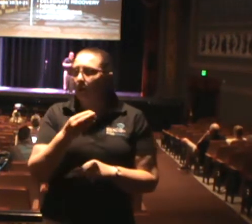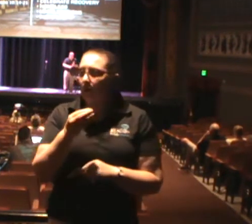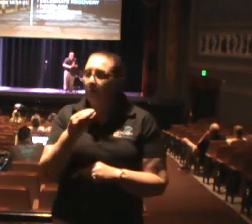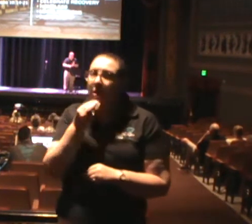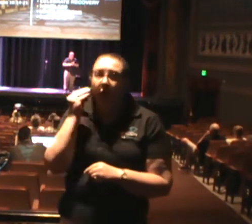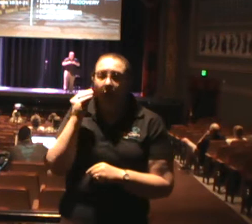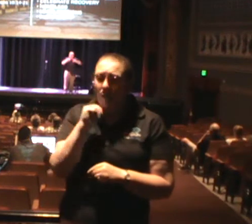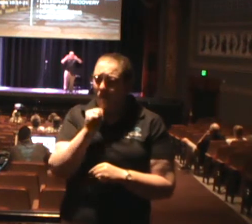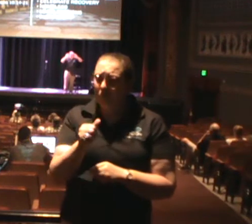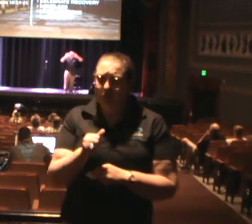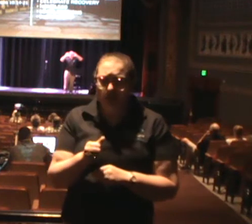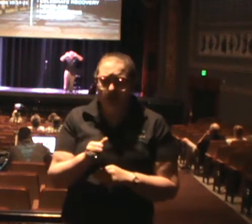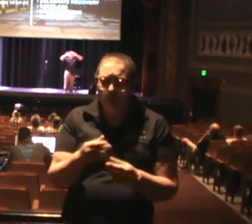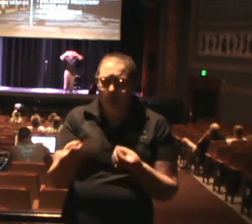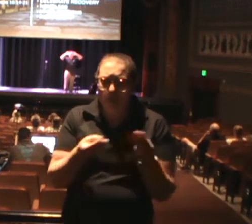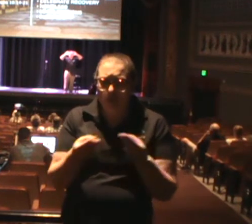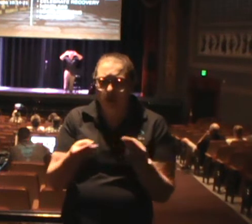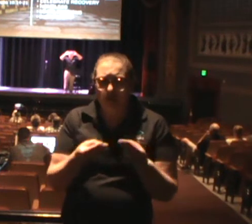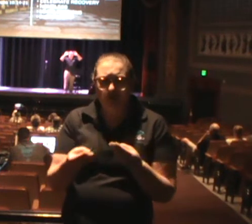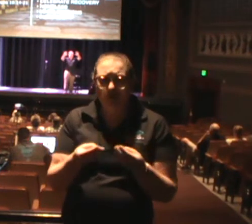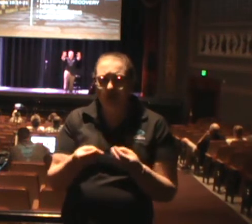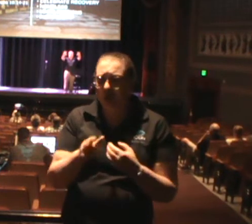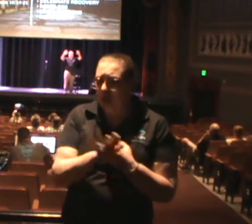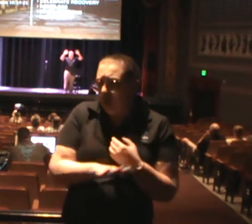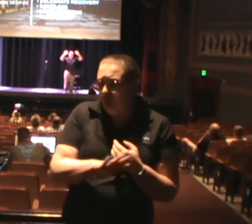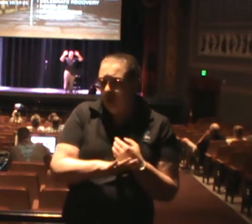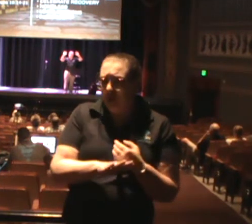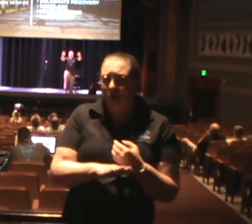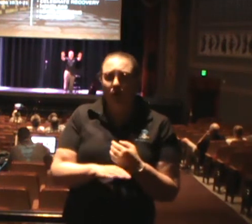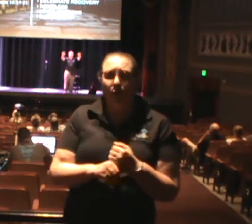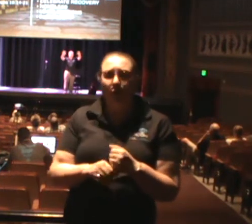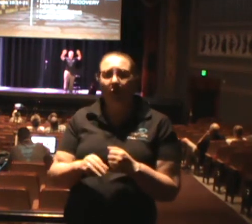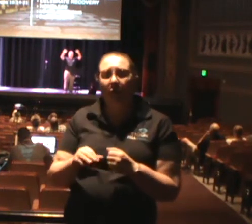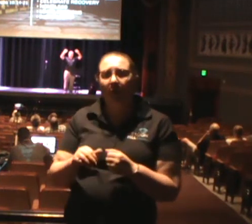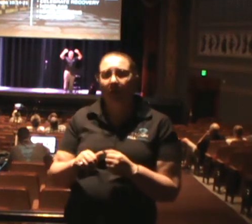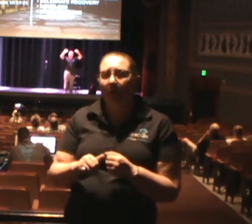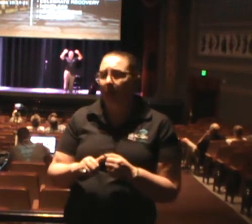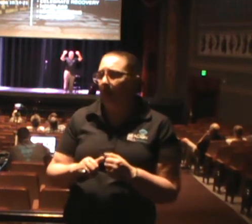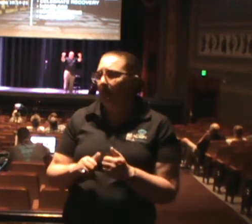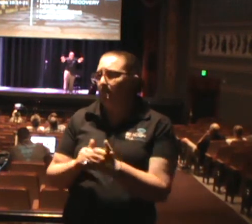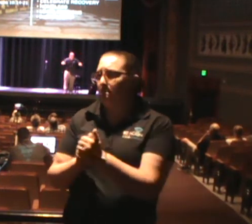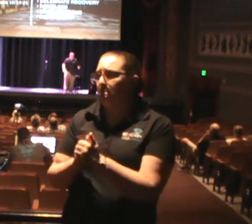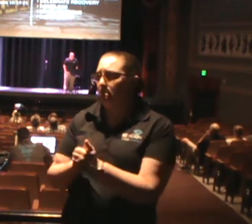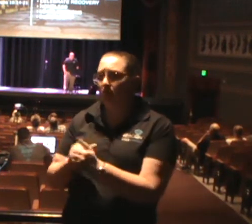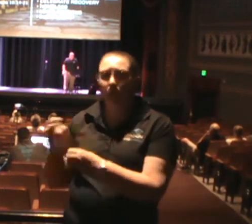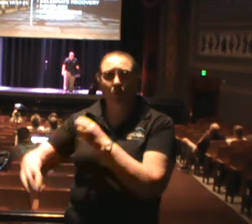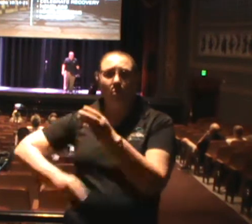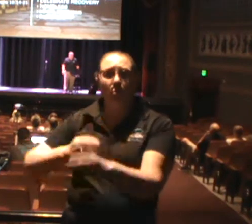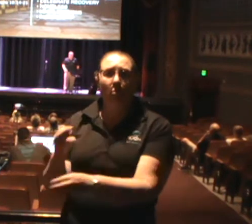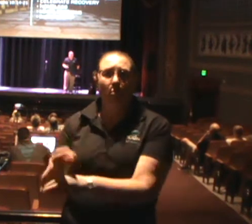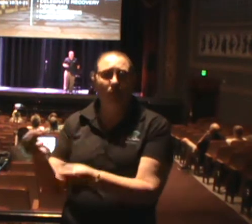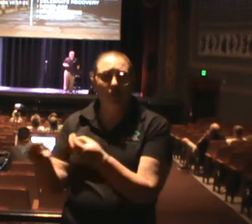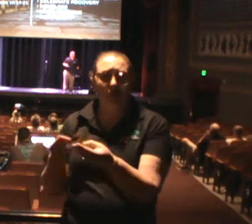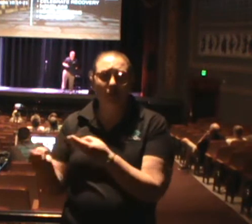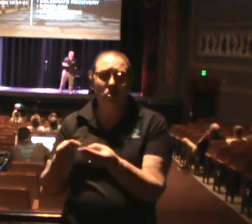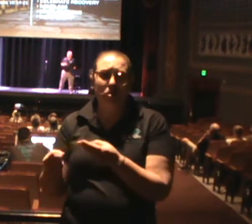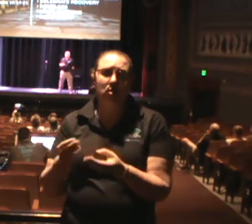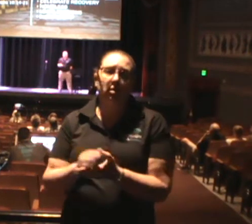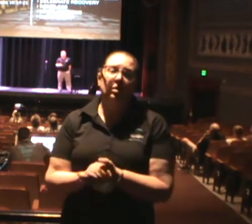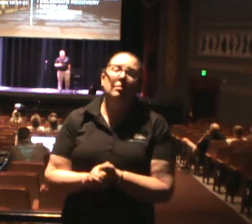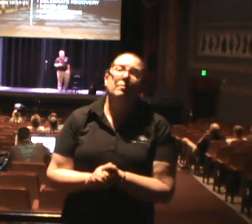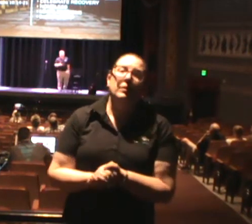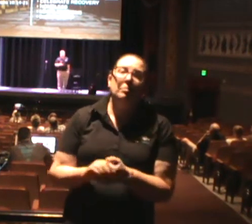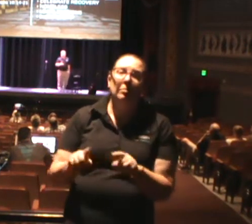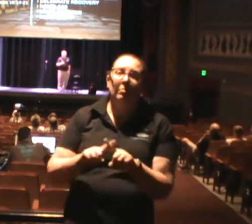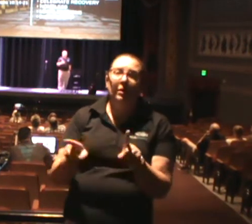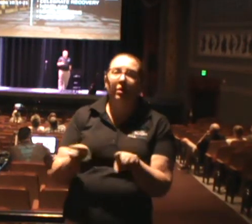discipleship, national missions. We have a good portion that goes right back out and we're so thankful for that. But we also have a